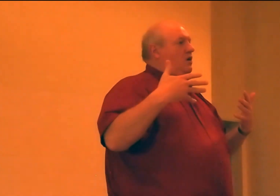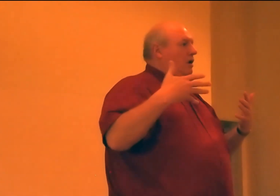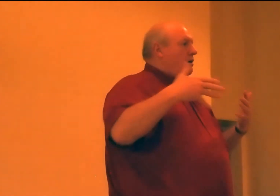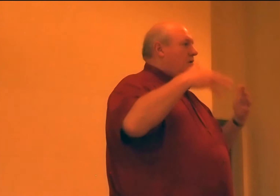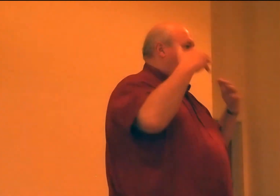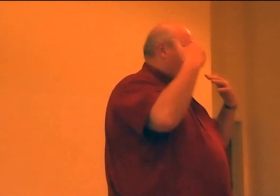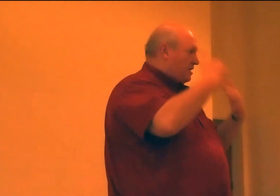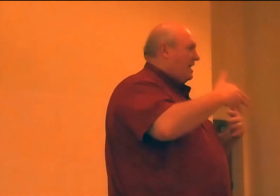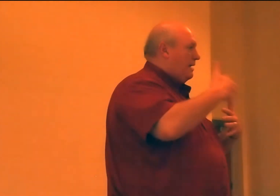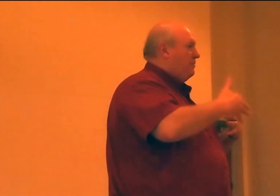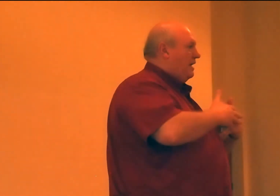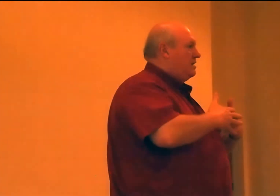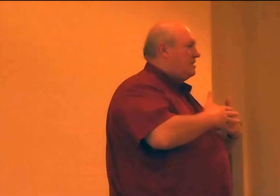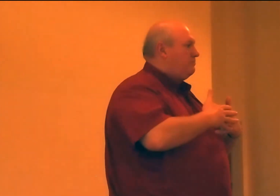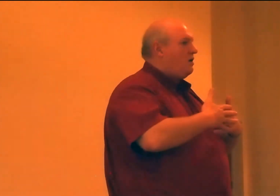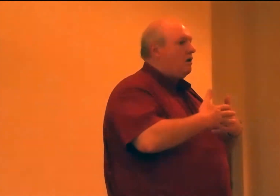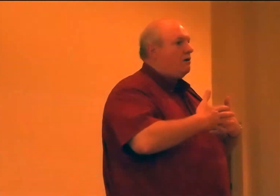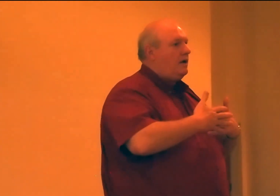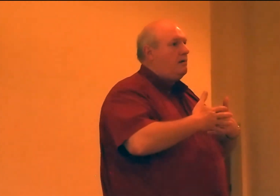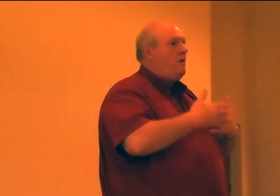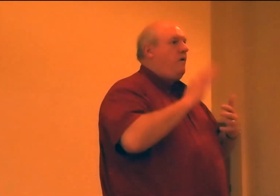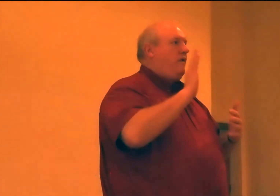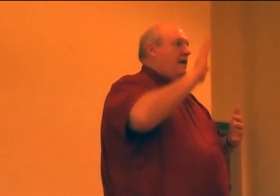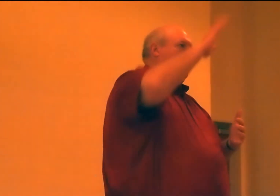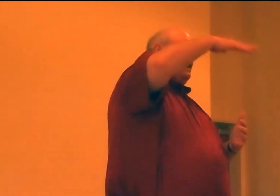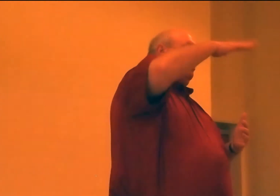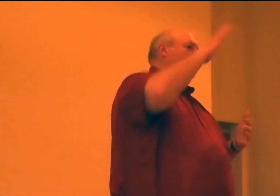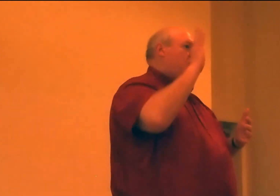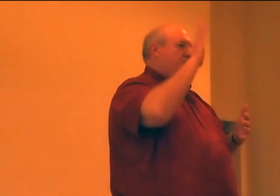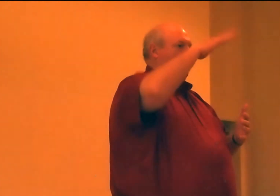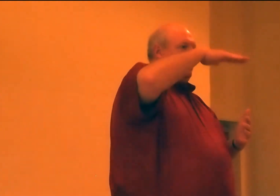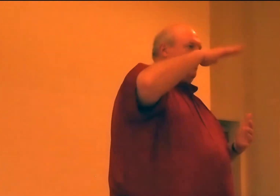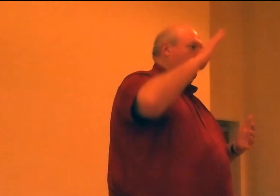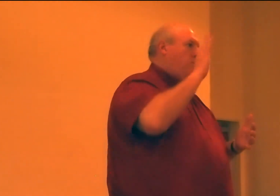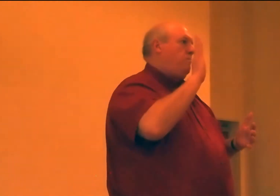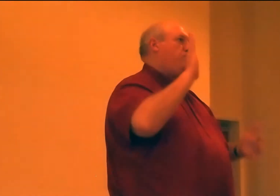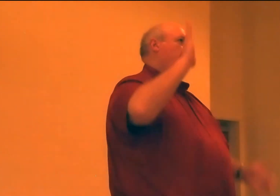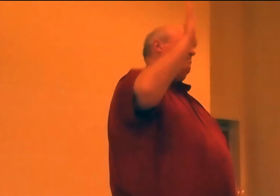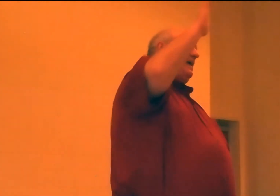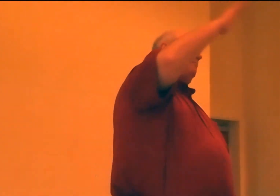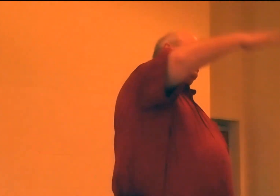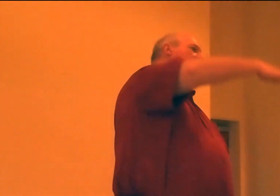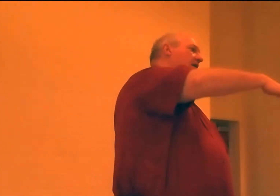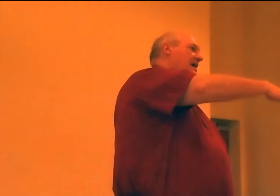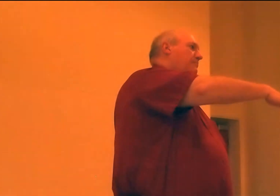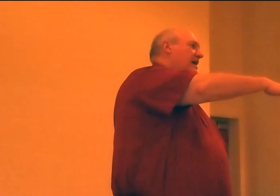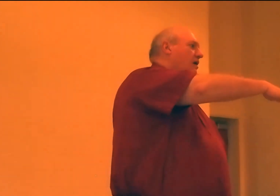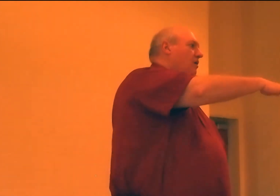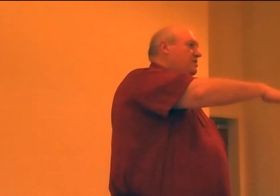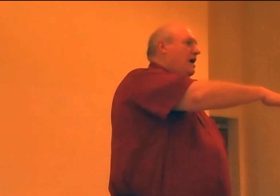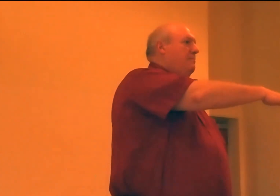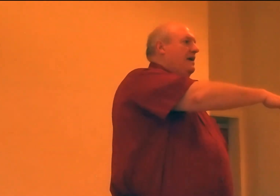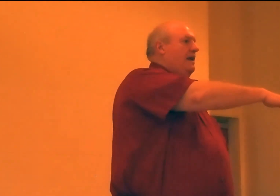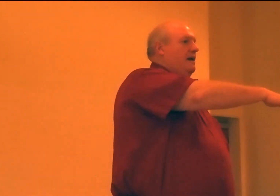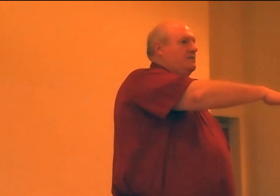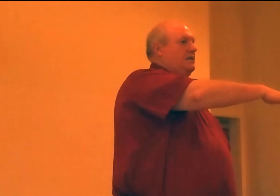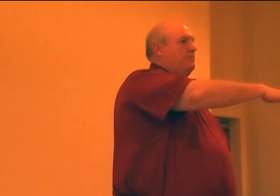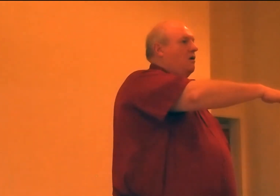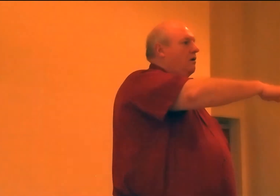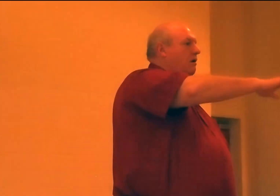collar to tamp the anti-seek collar in. He got over-centered. That bucket came down on top of that anti-seek collar,